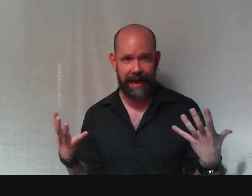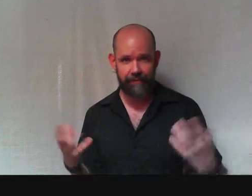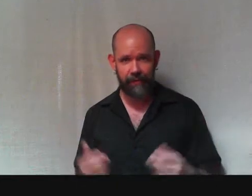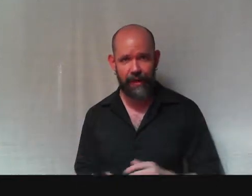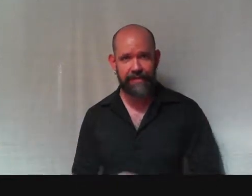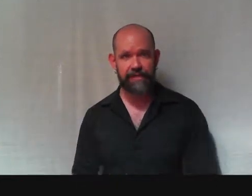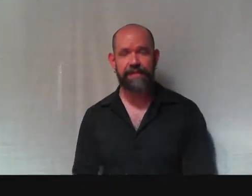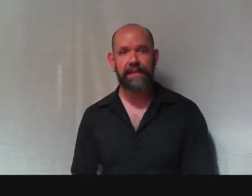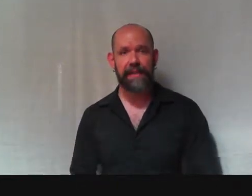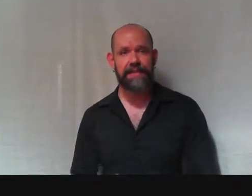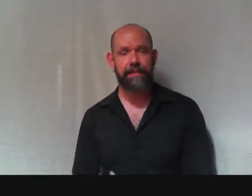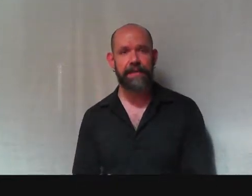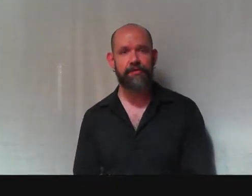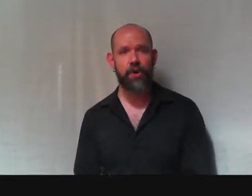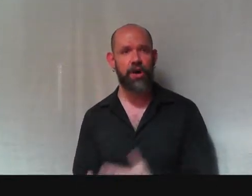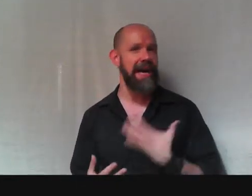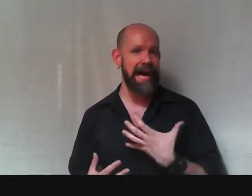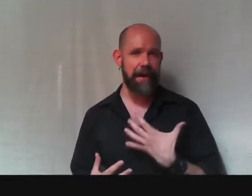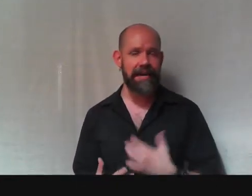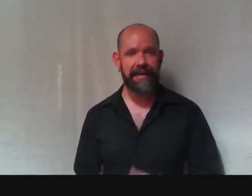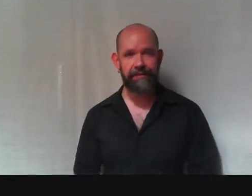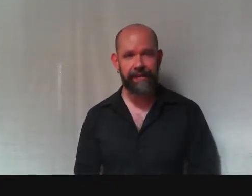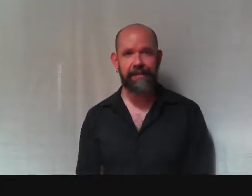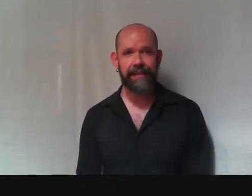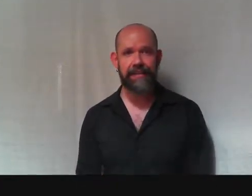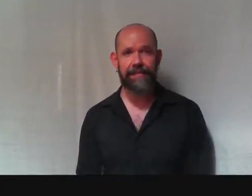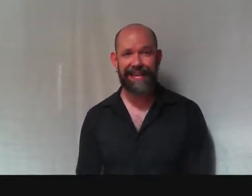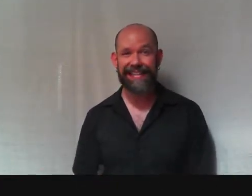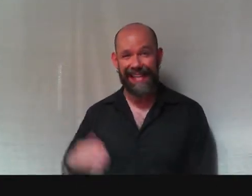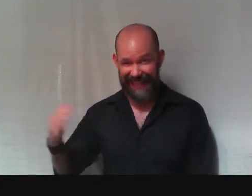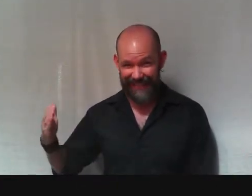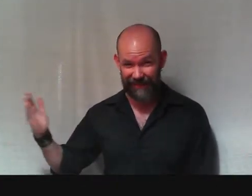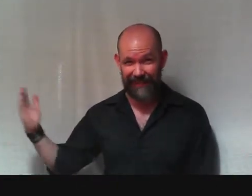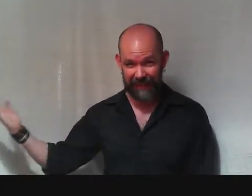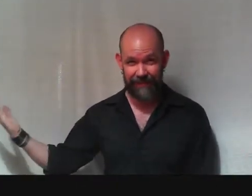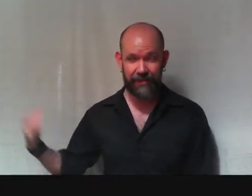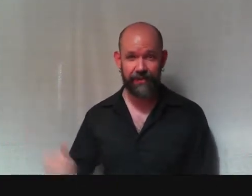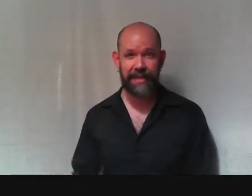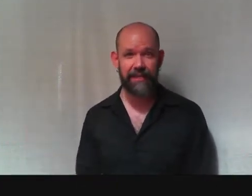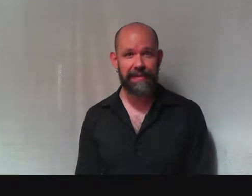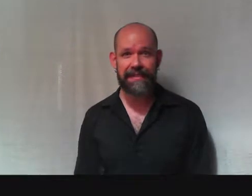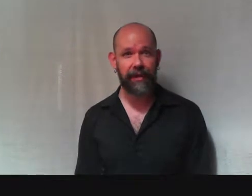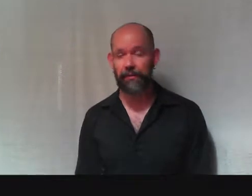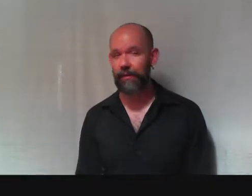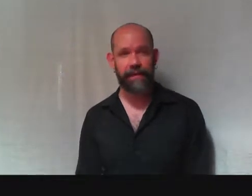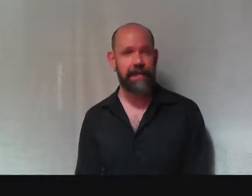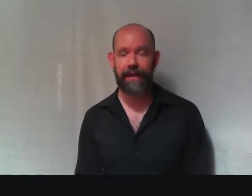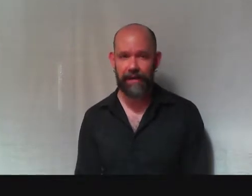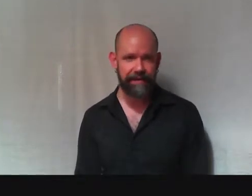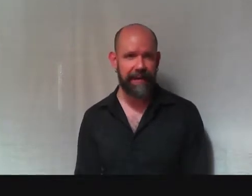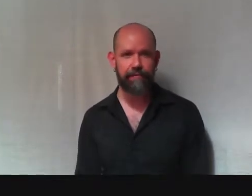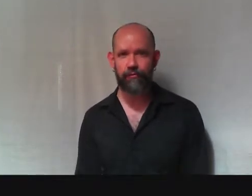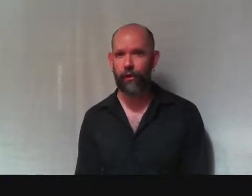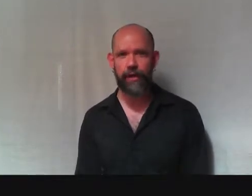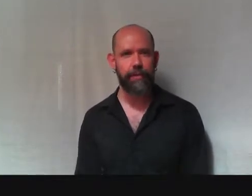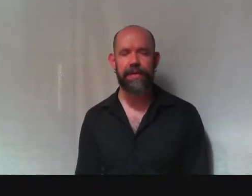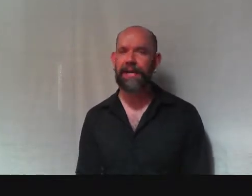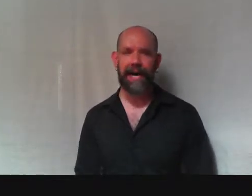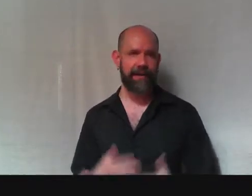haven't been raised to feel like something is wrong, I'm not going to feel guilty about it, even if it turns out to be terrible. Think about if I have grown up, I don't